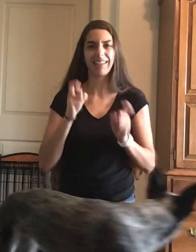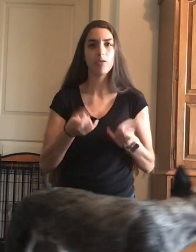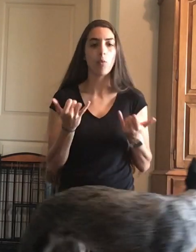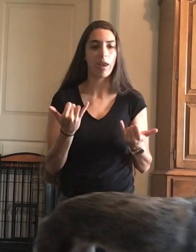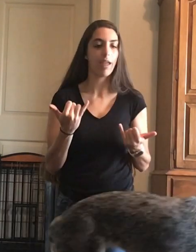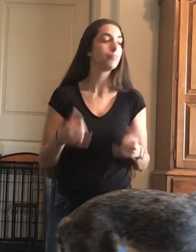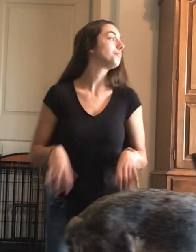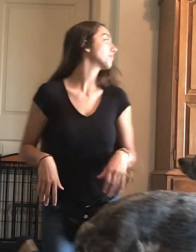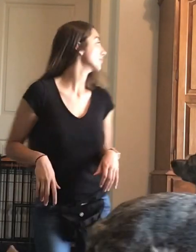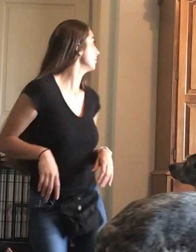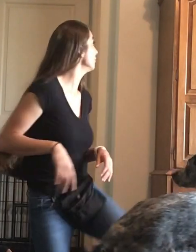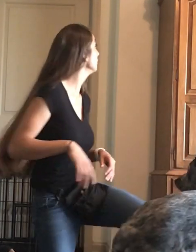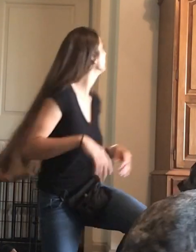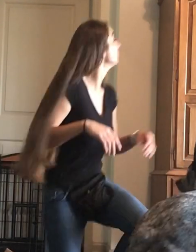I'll show it to you. I'm going to give her one right now.